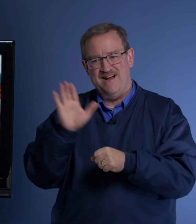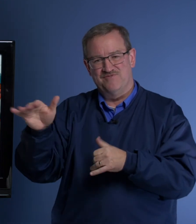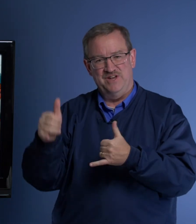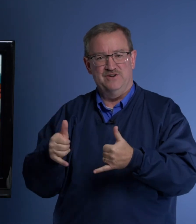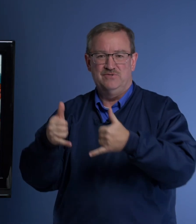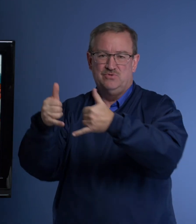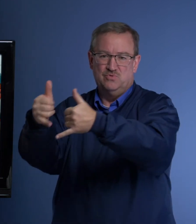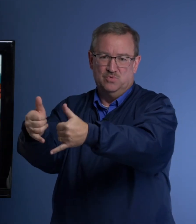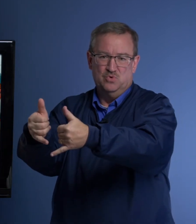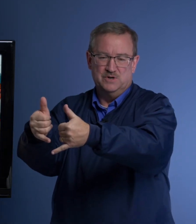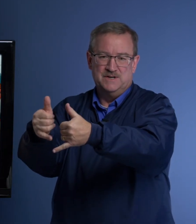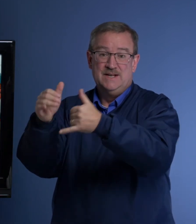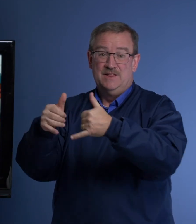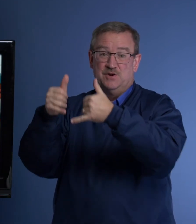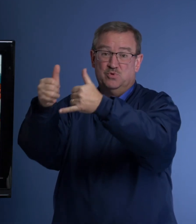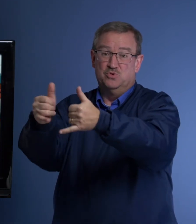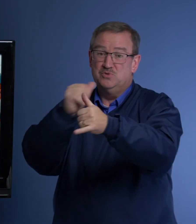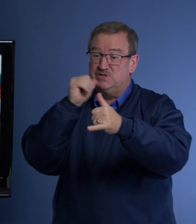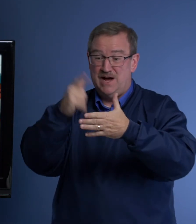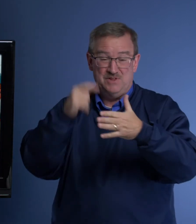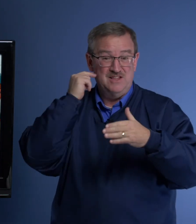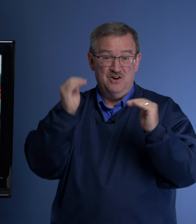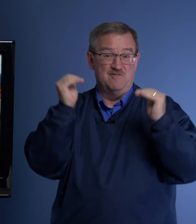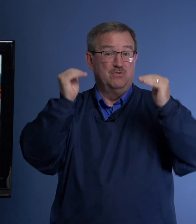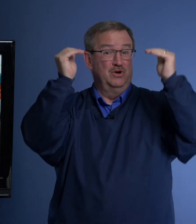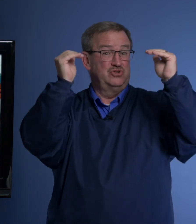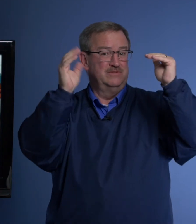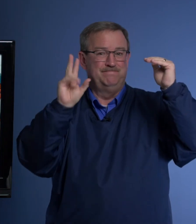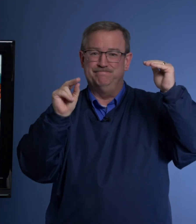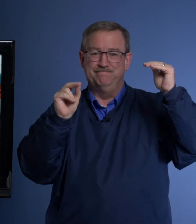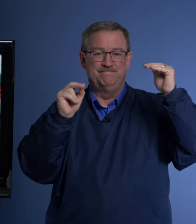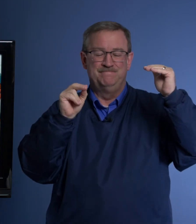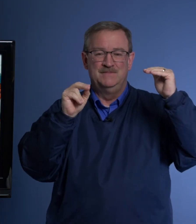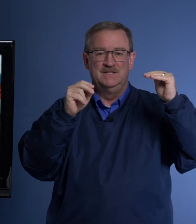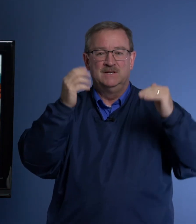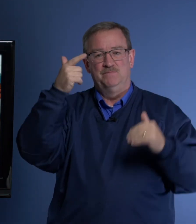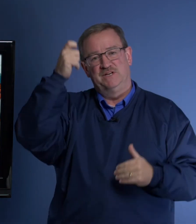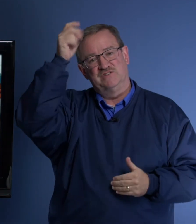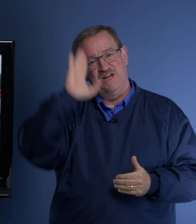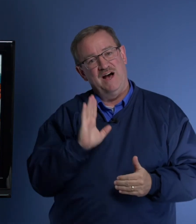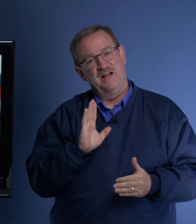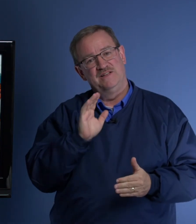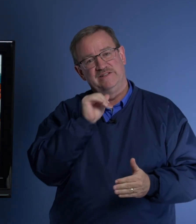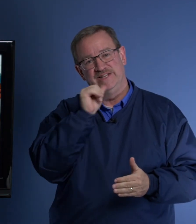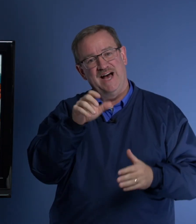their reward. Their reward was not what they thought of promotion because God did not